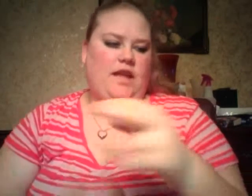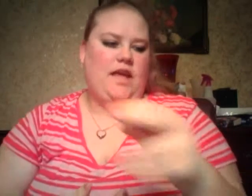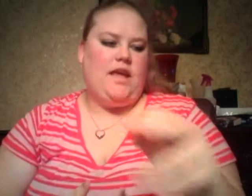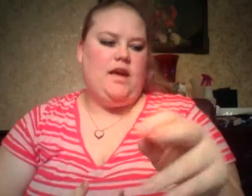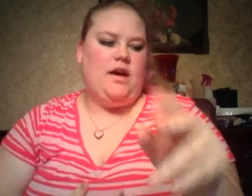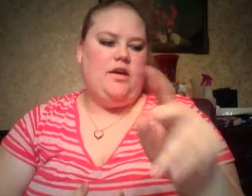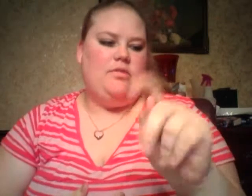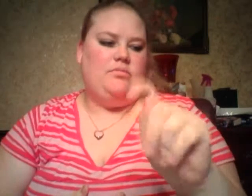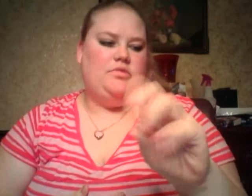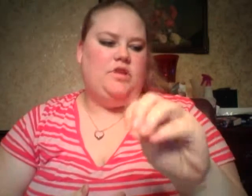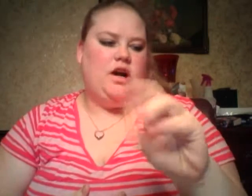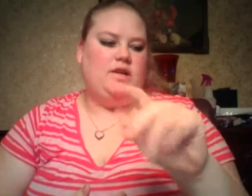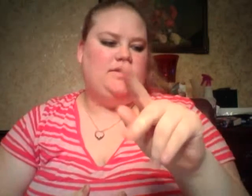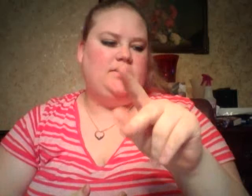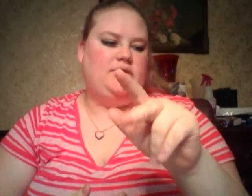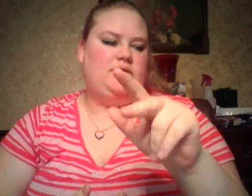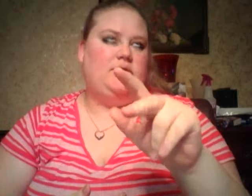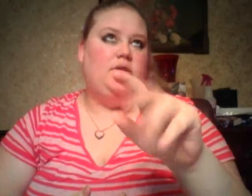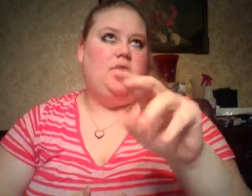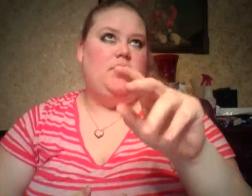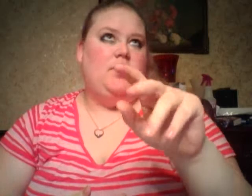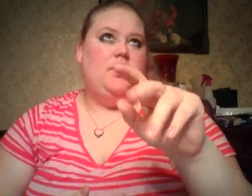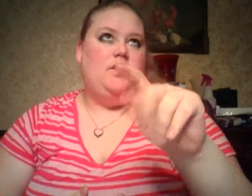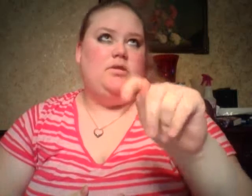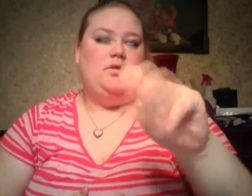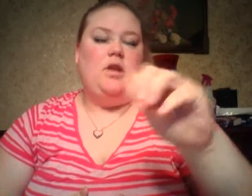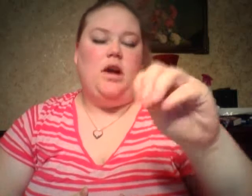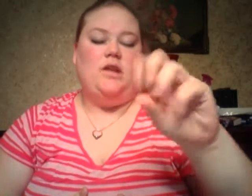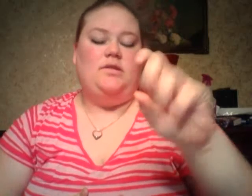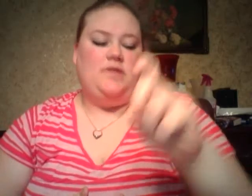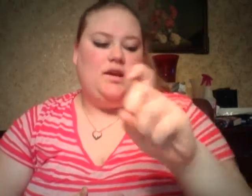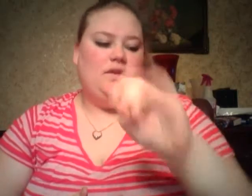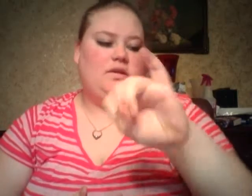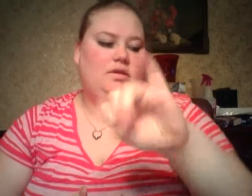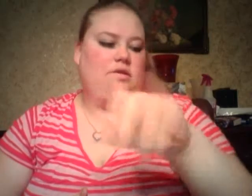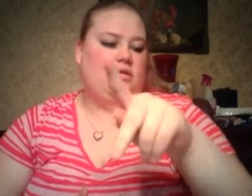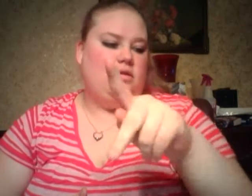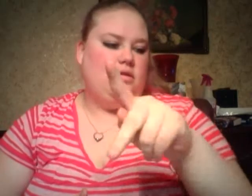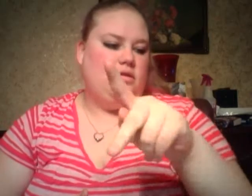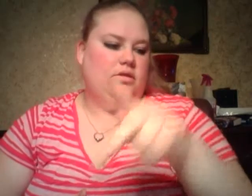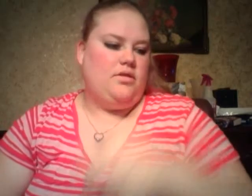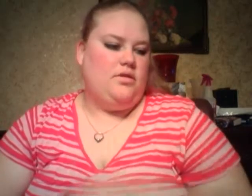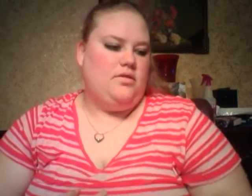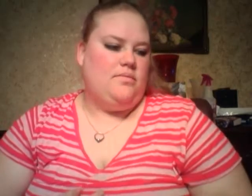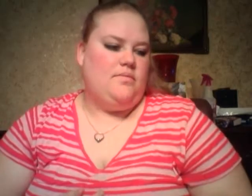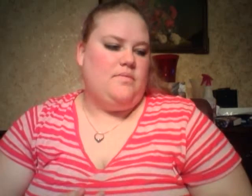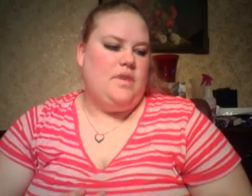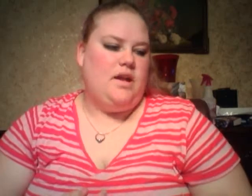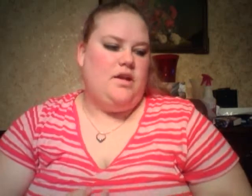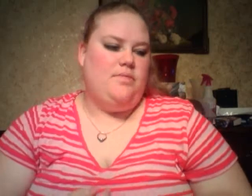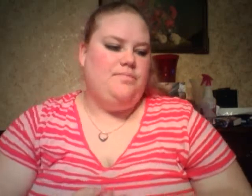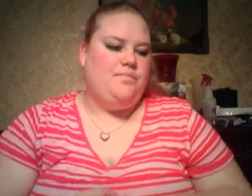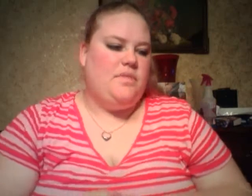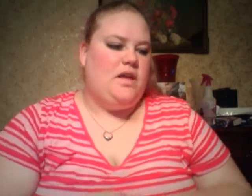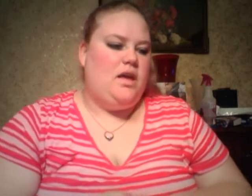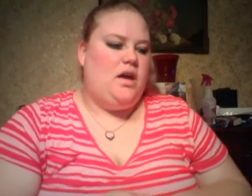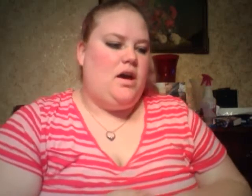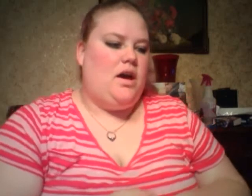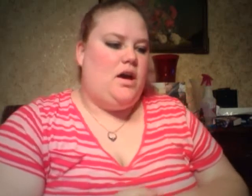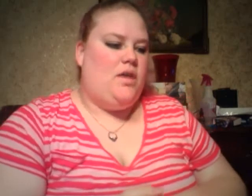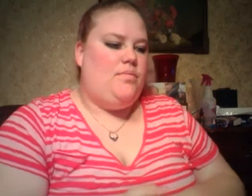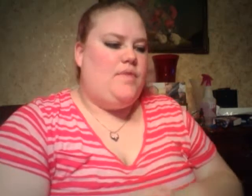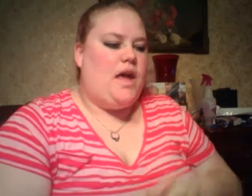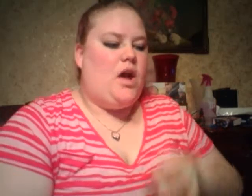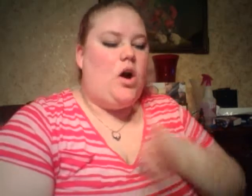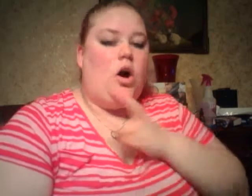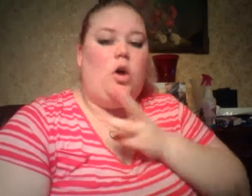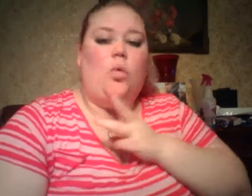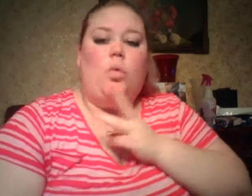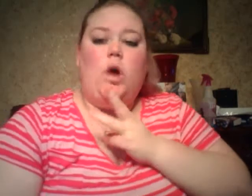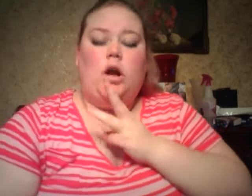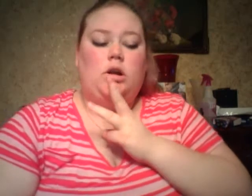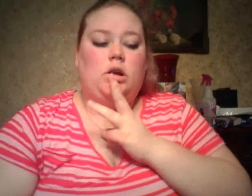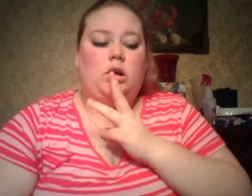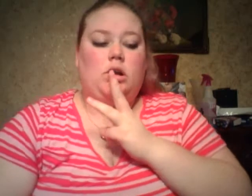any toxic in them. They are water